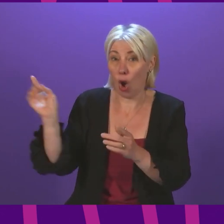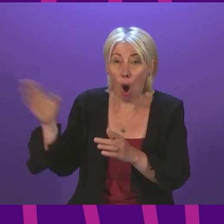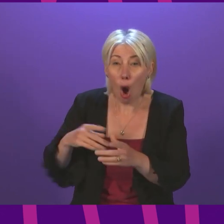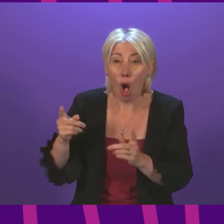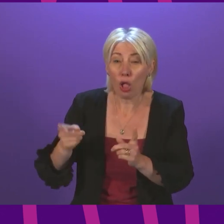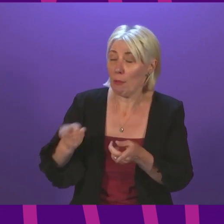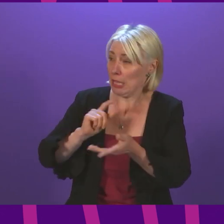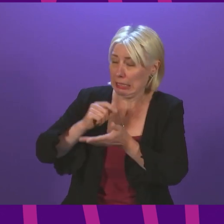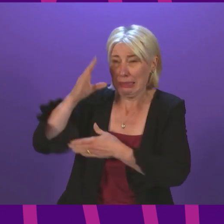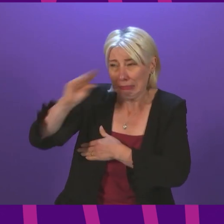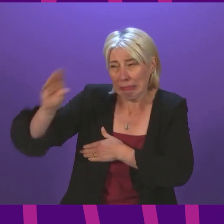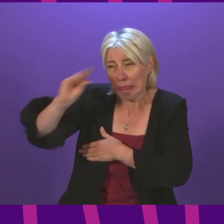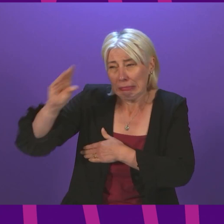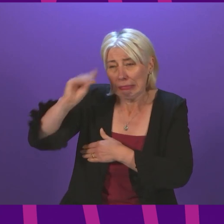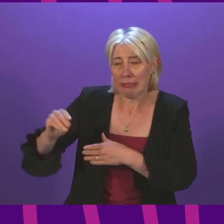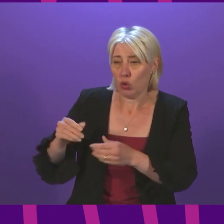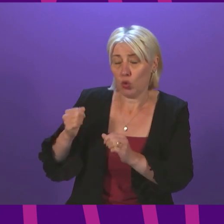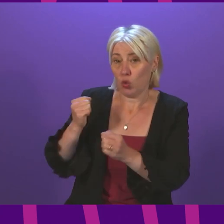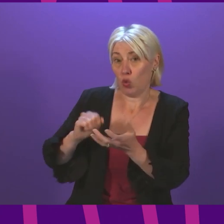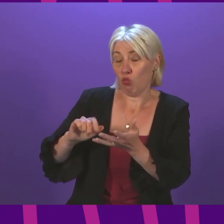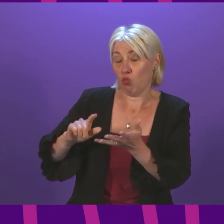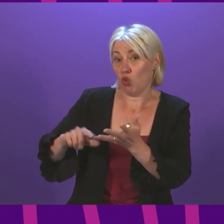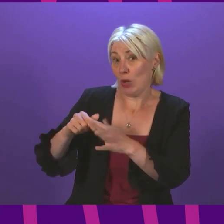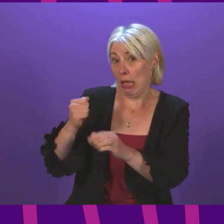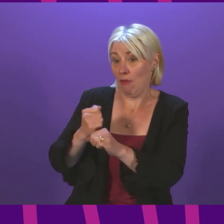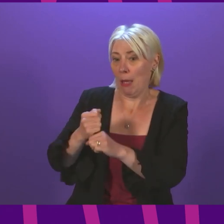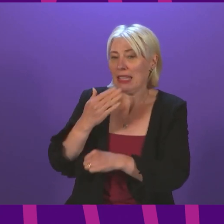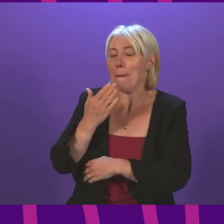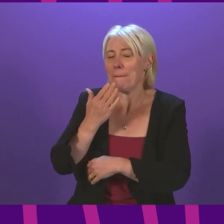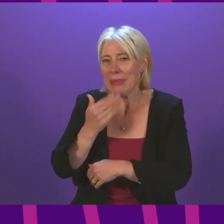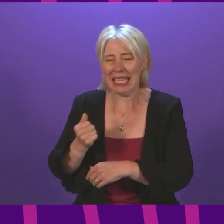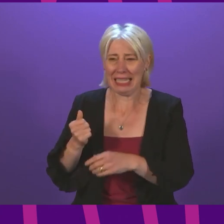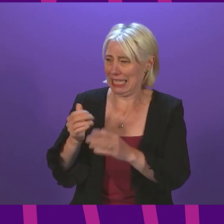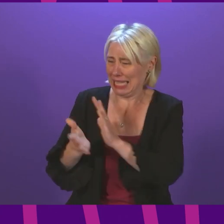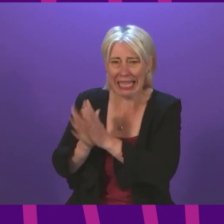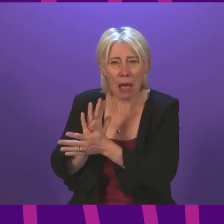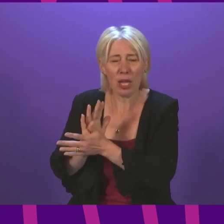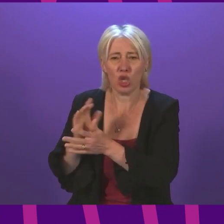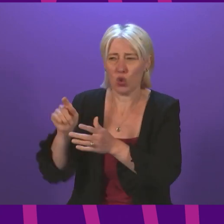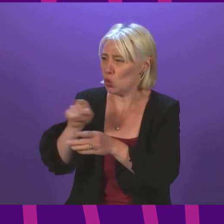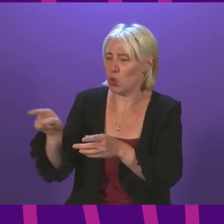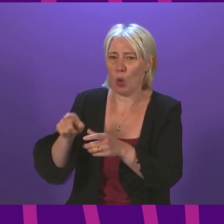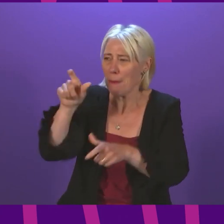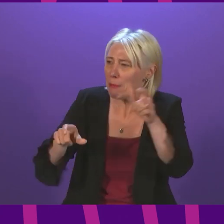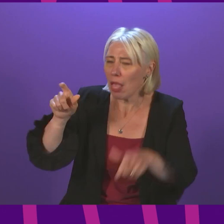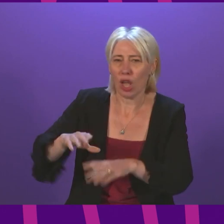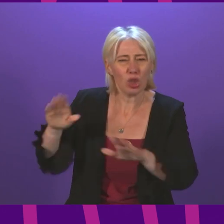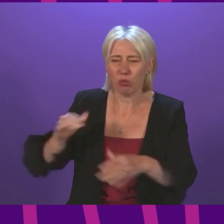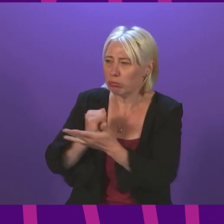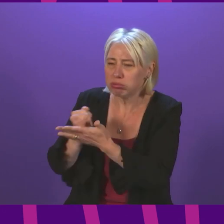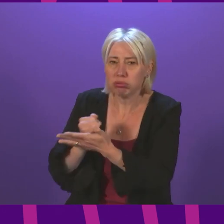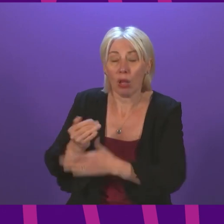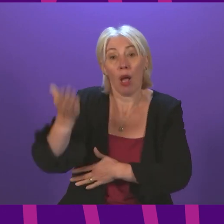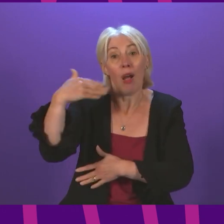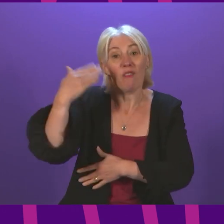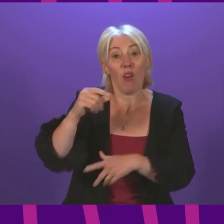this proposal because of the damage that it will do to people, to children. The former Prime Minister, Gordon Brown,